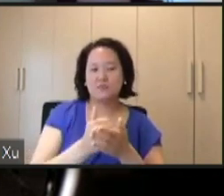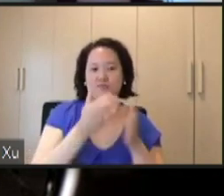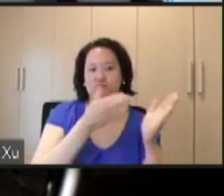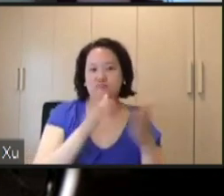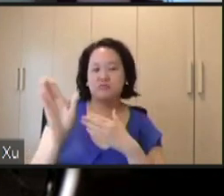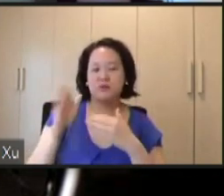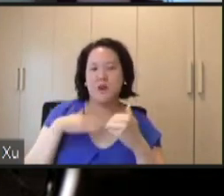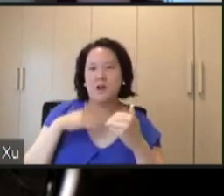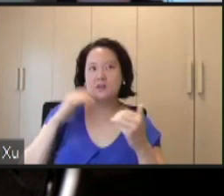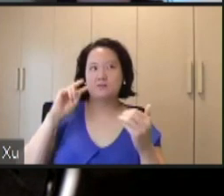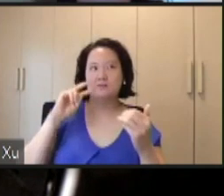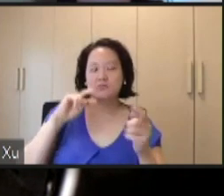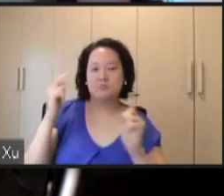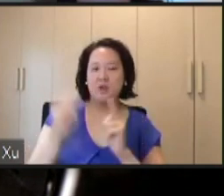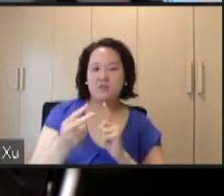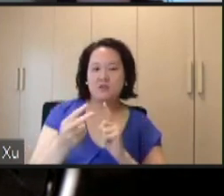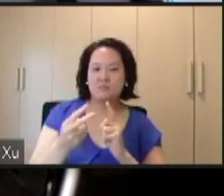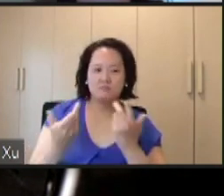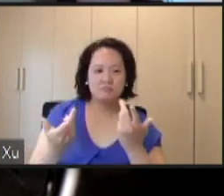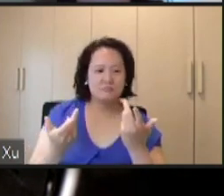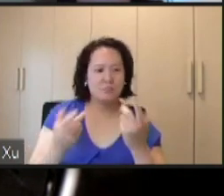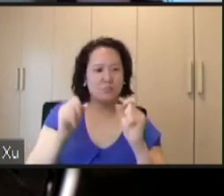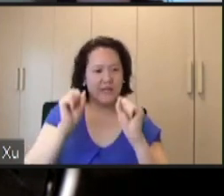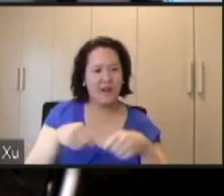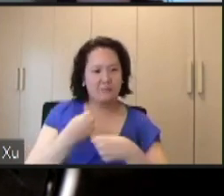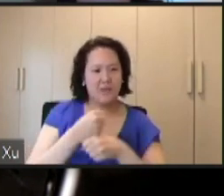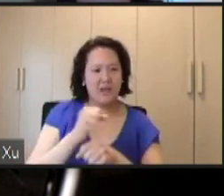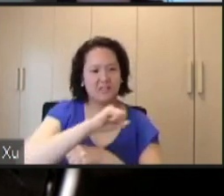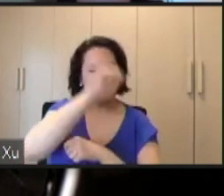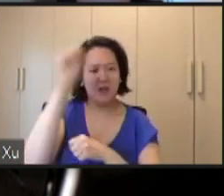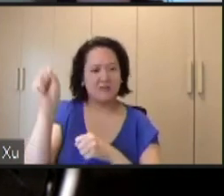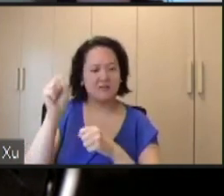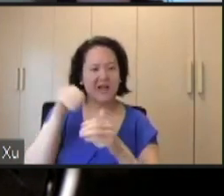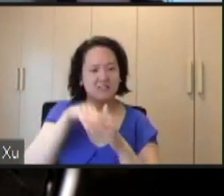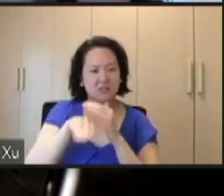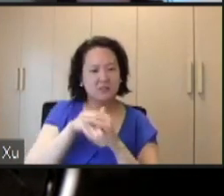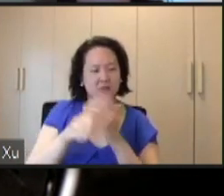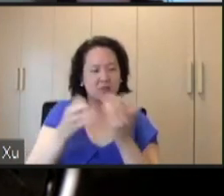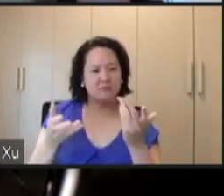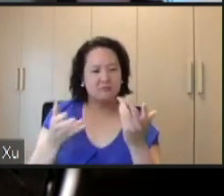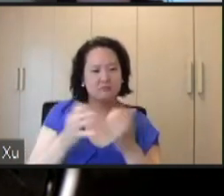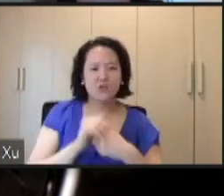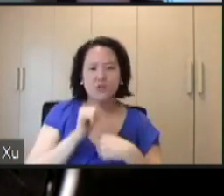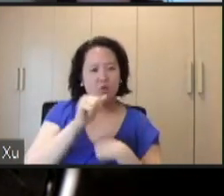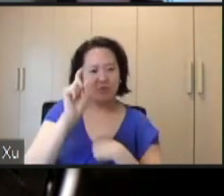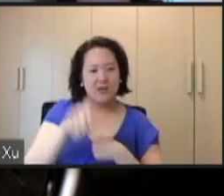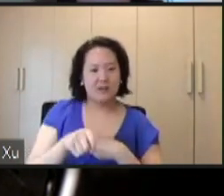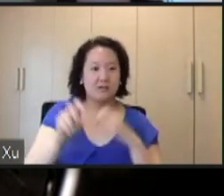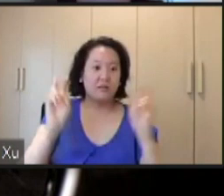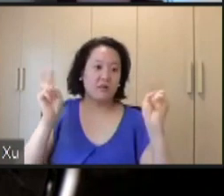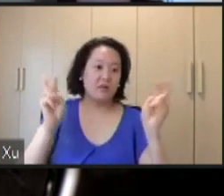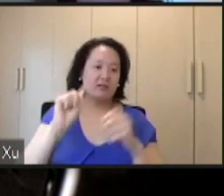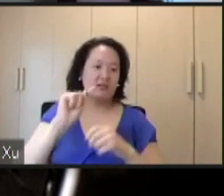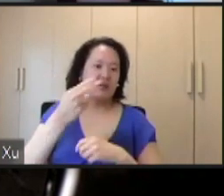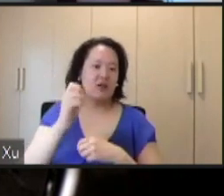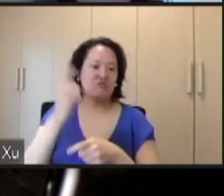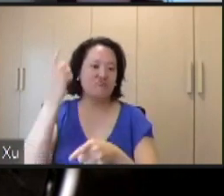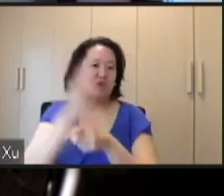some research and experiments. And that really helped redirect my perspective that we can make space accessible.